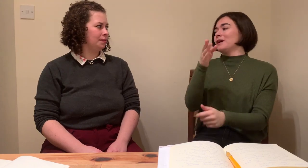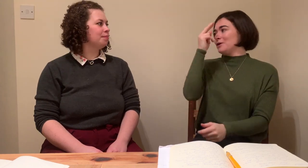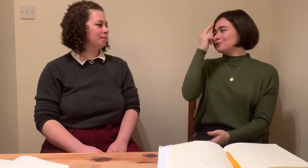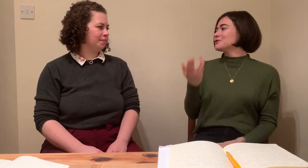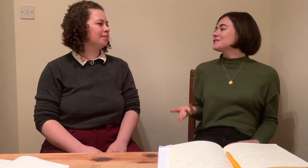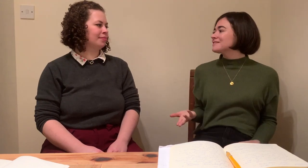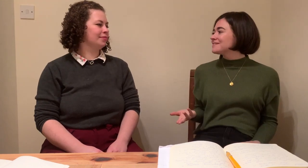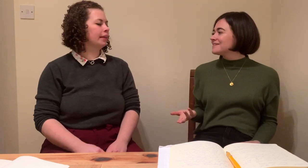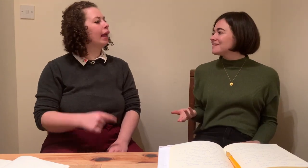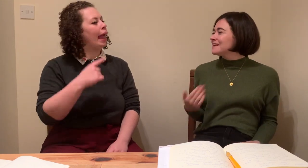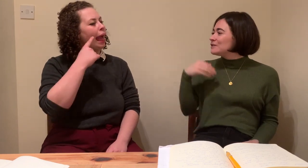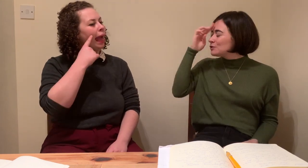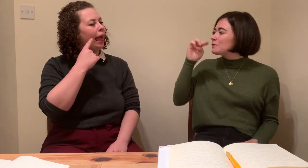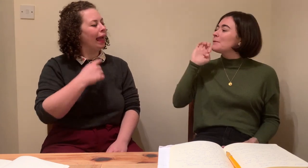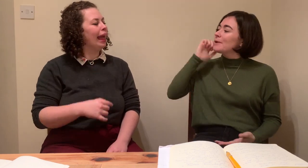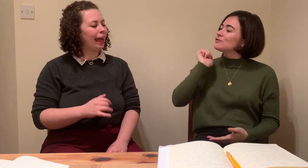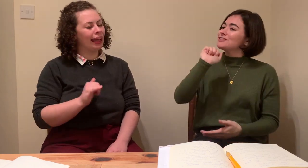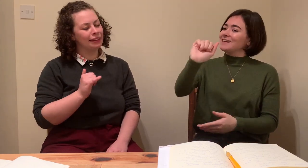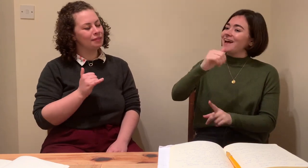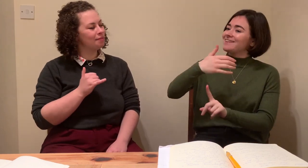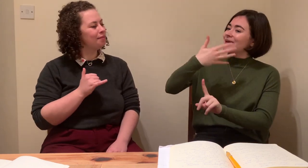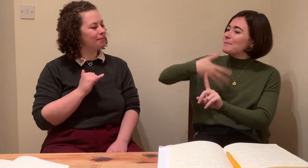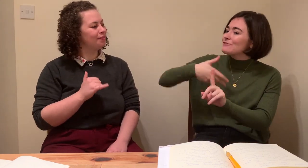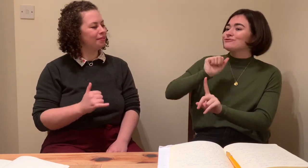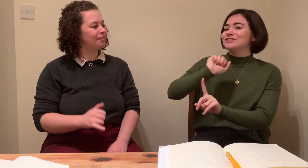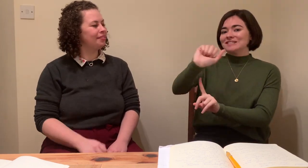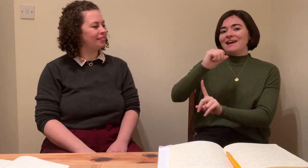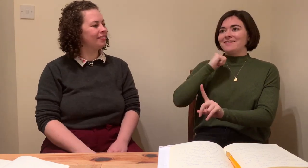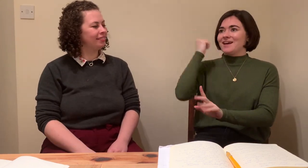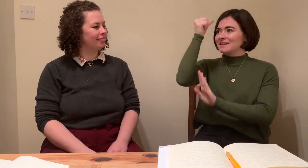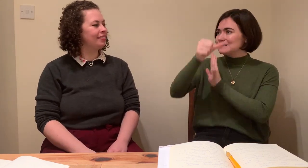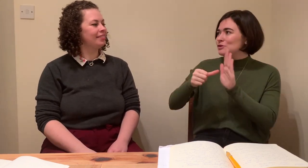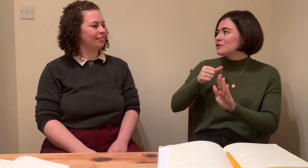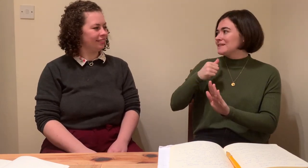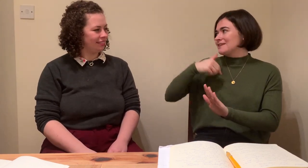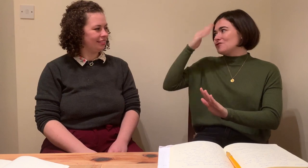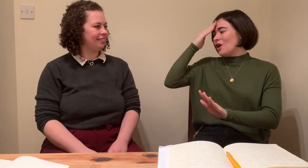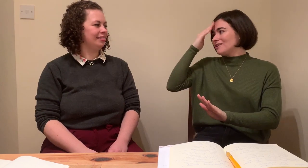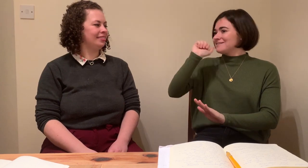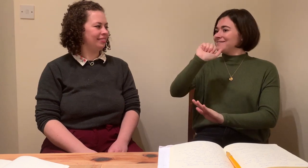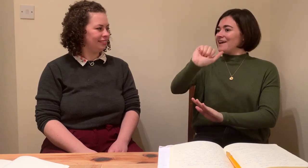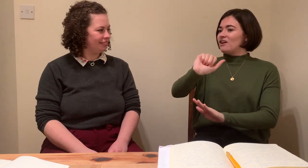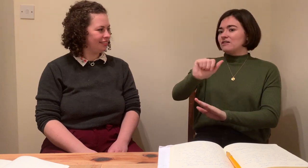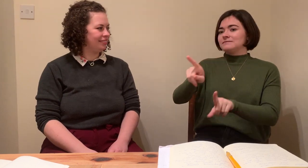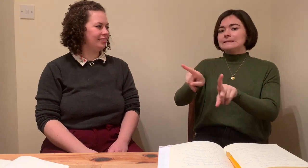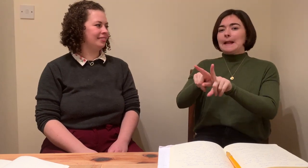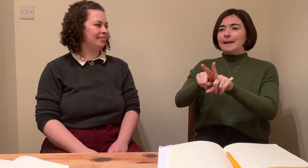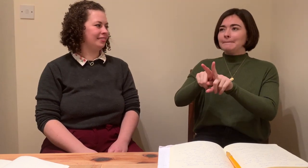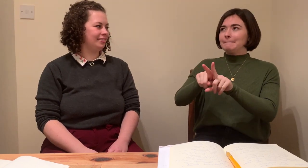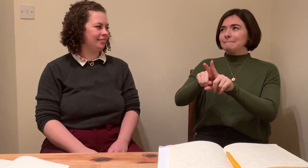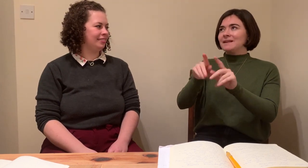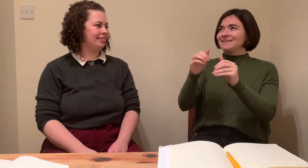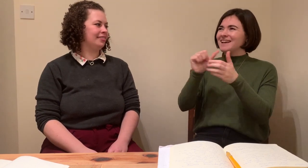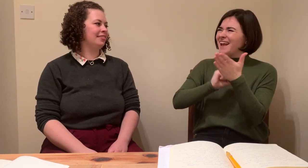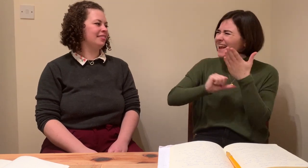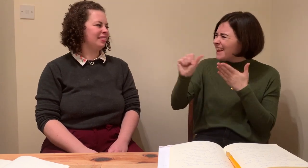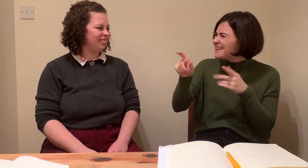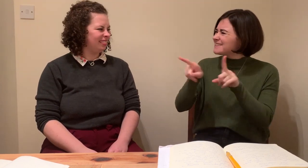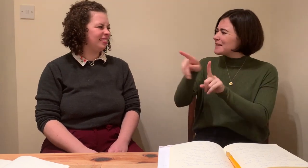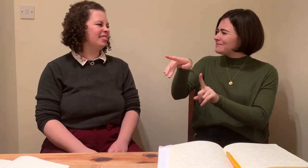moment, there's seven deaf interpreters. And if they want to work, there's very few opportunity for them to work. And I think we need to review how we